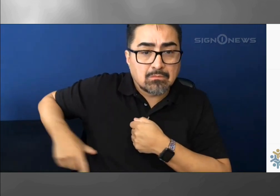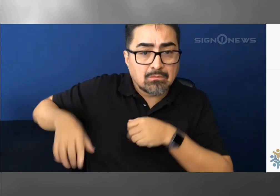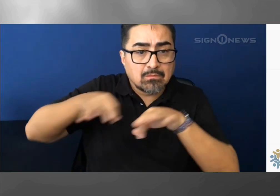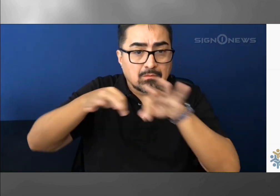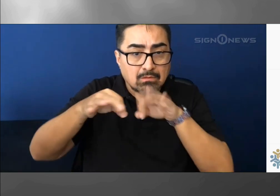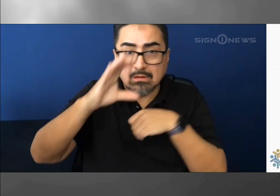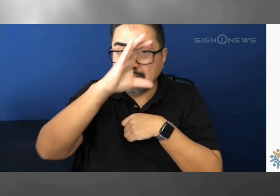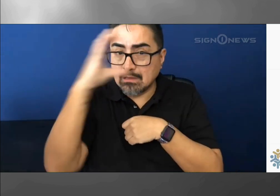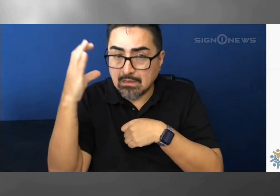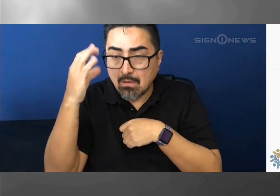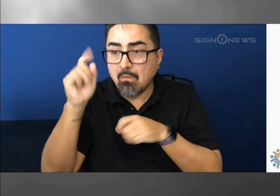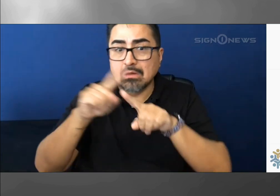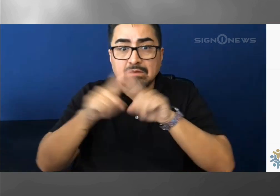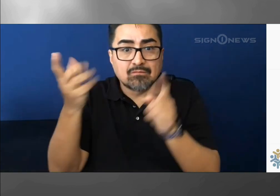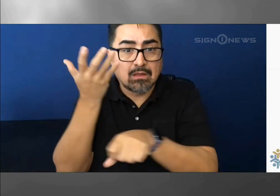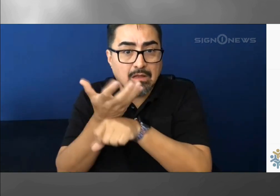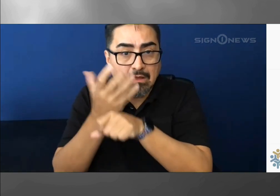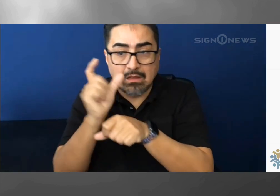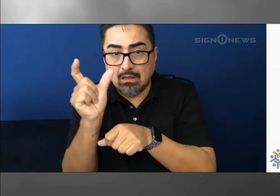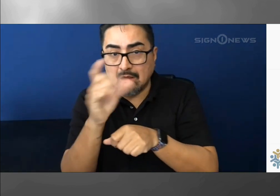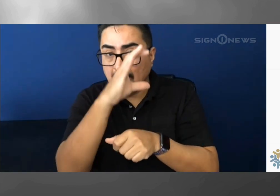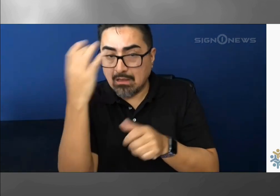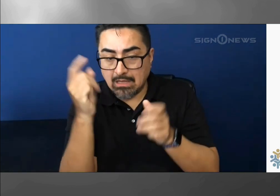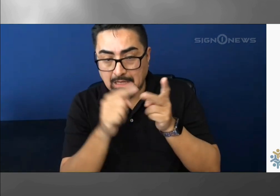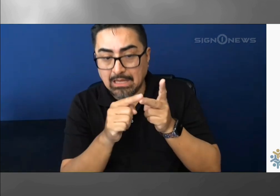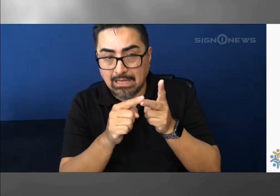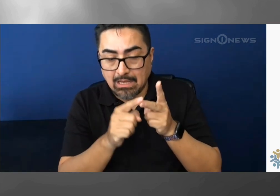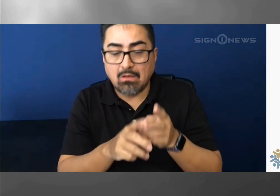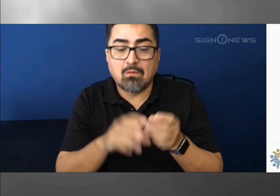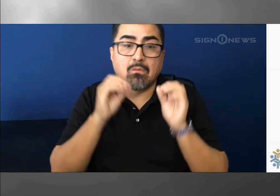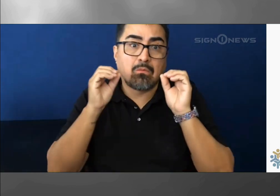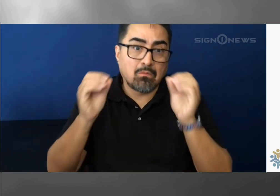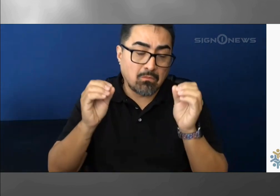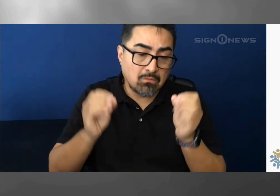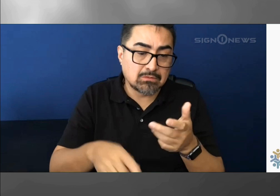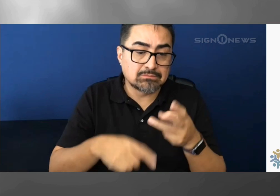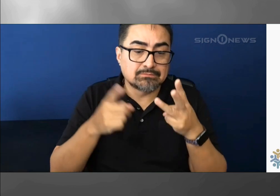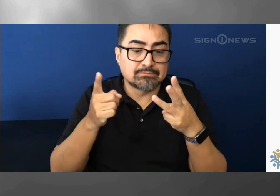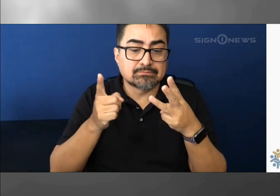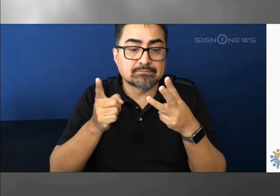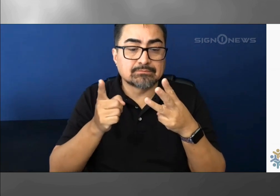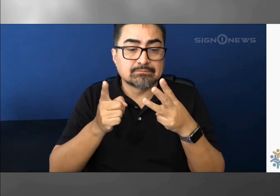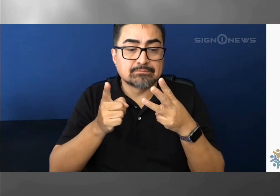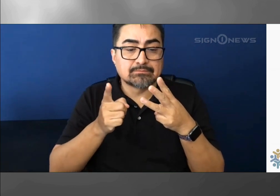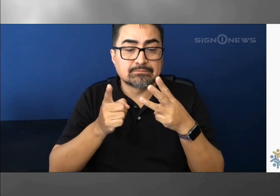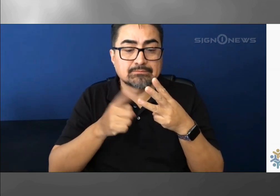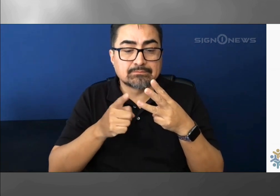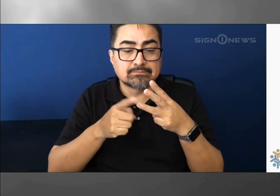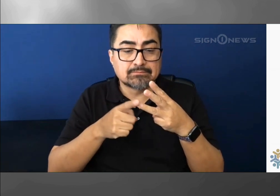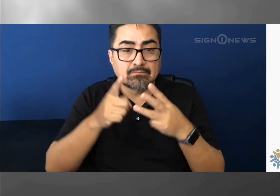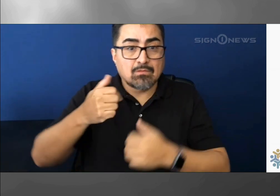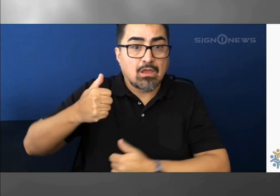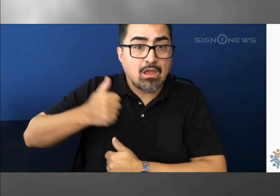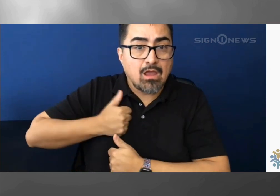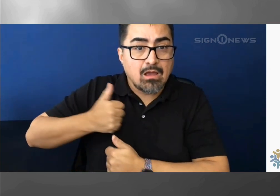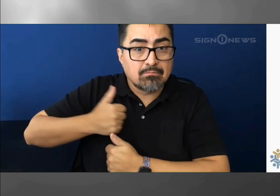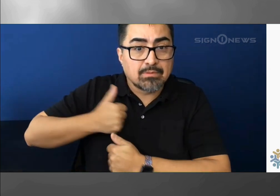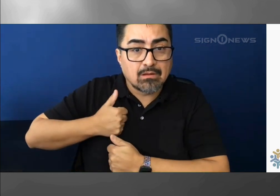your local collection quickly. You can only have until